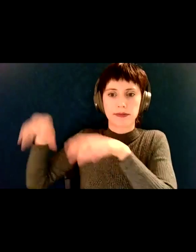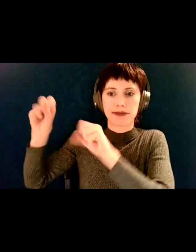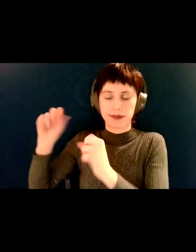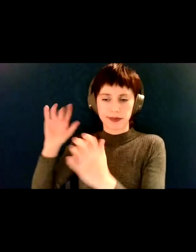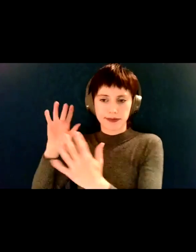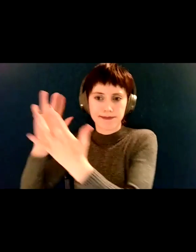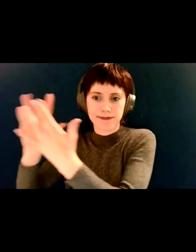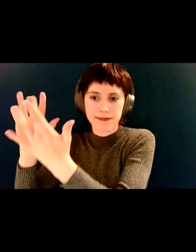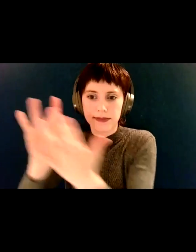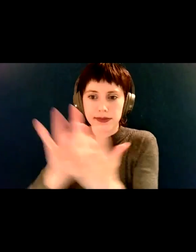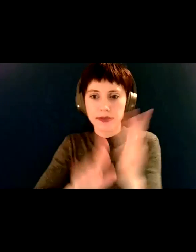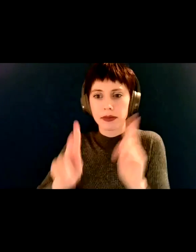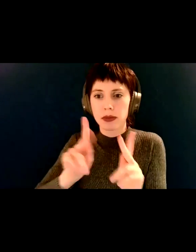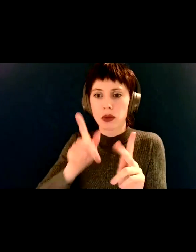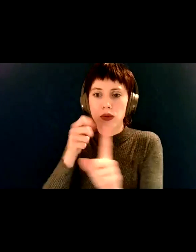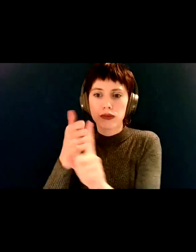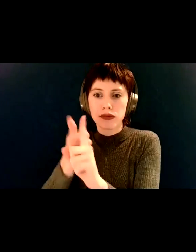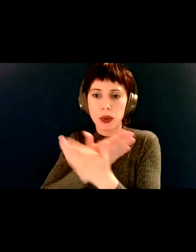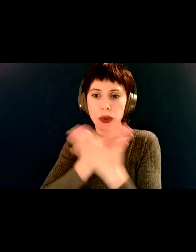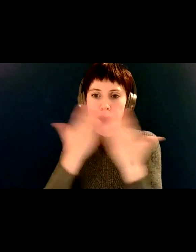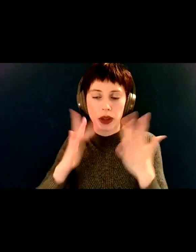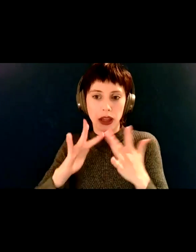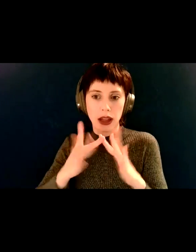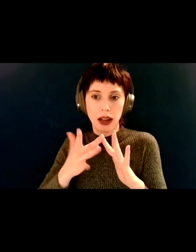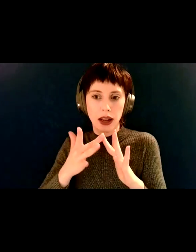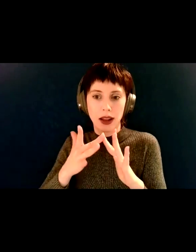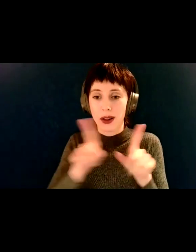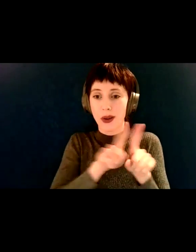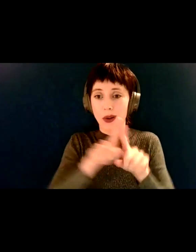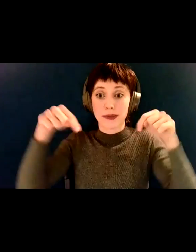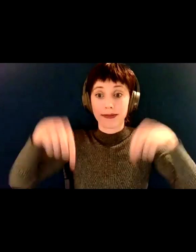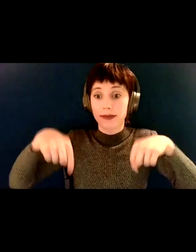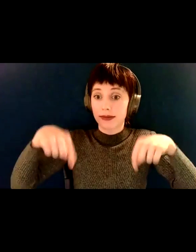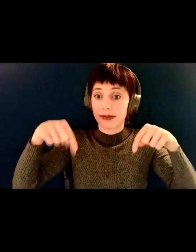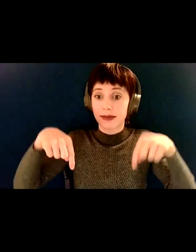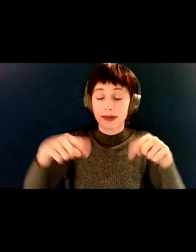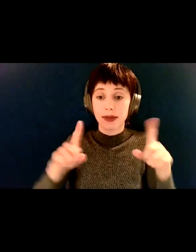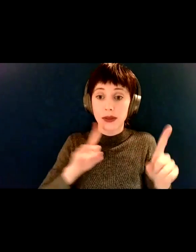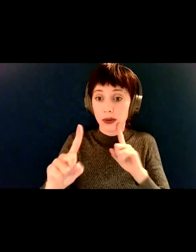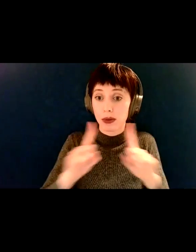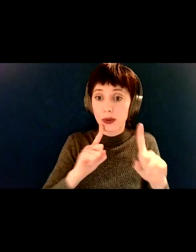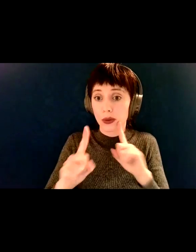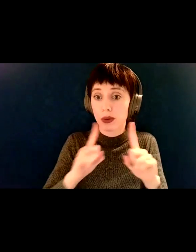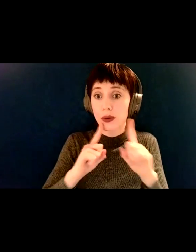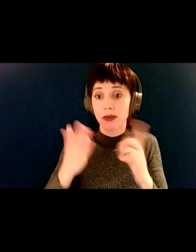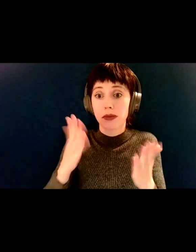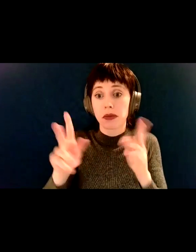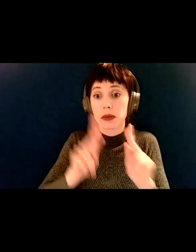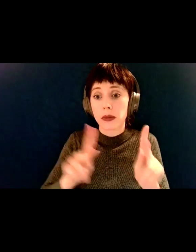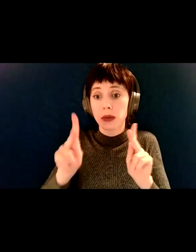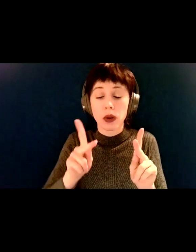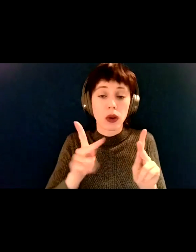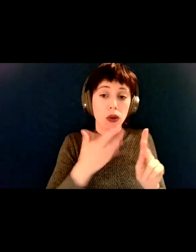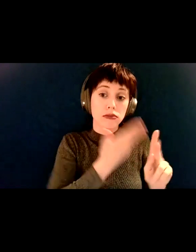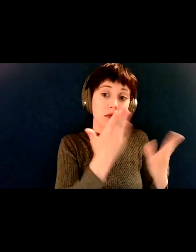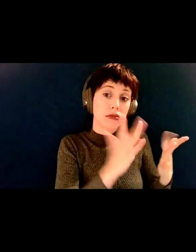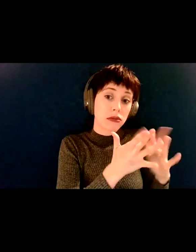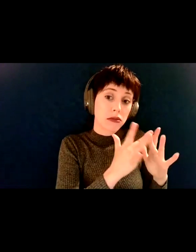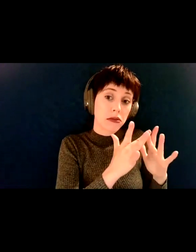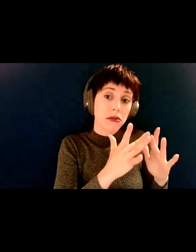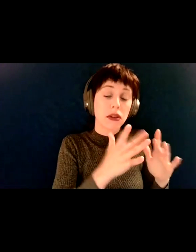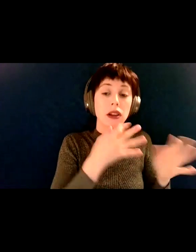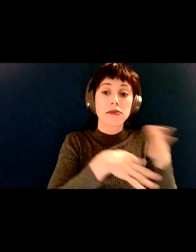also what we're doing here. We wanted to reach out to people who are watching TV and maybe are on the internet. We're also doing some shows on